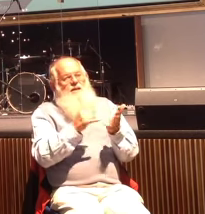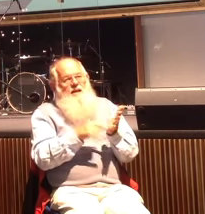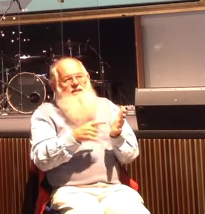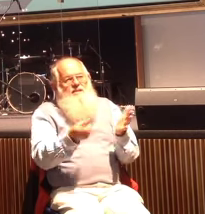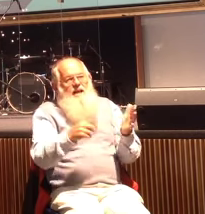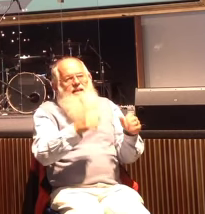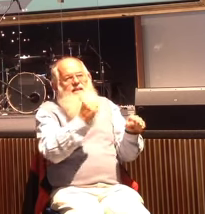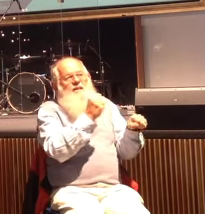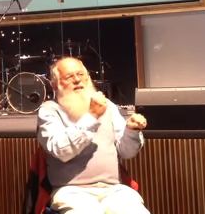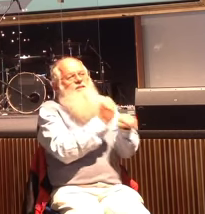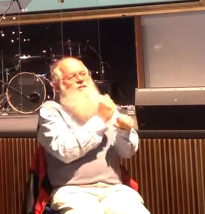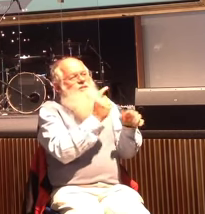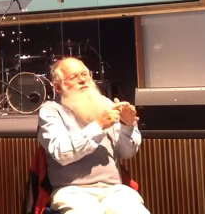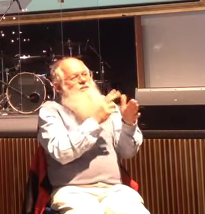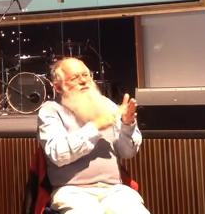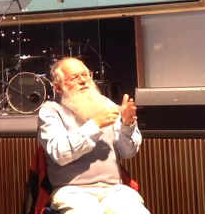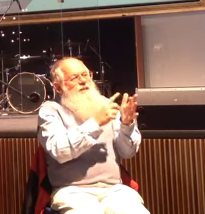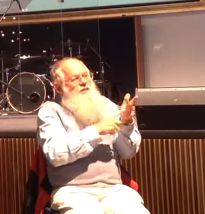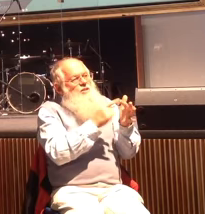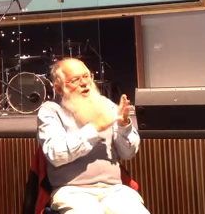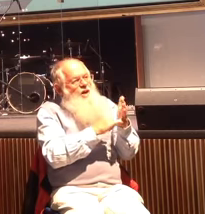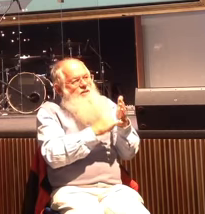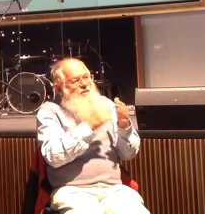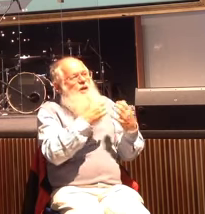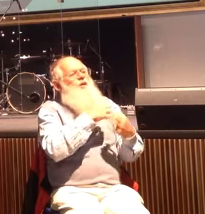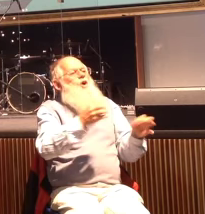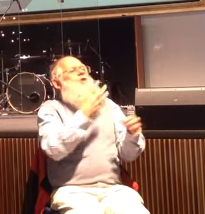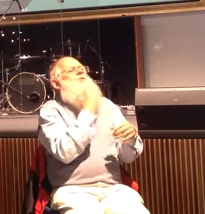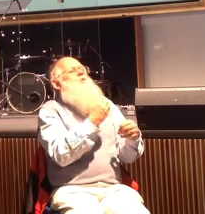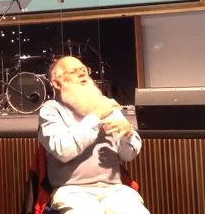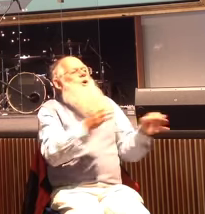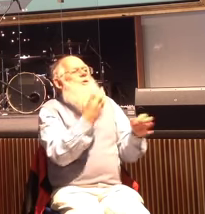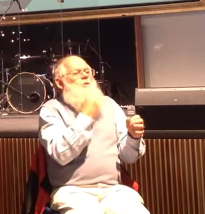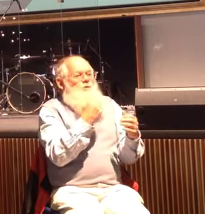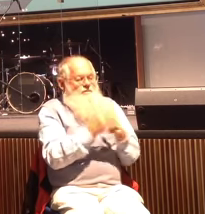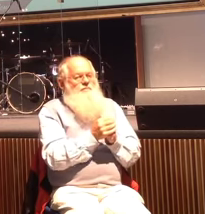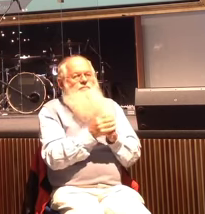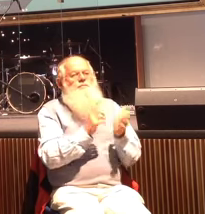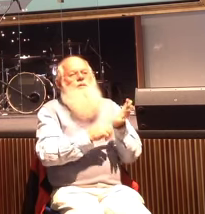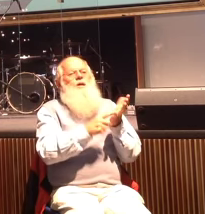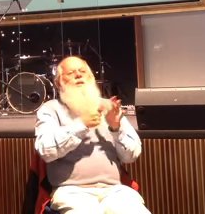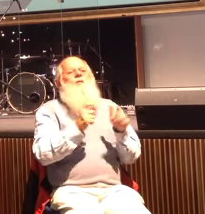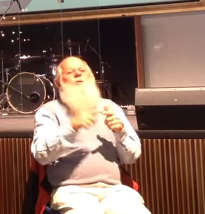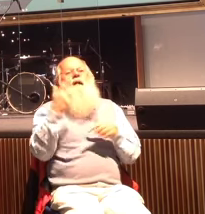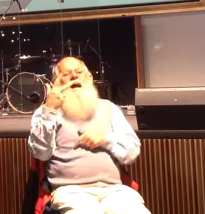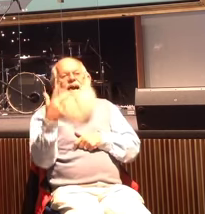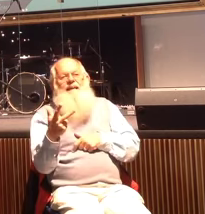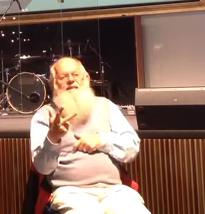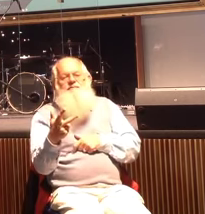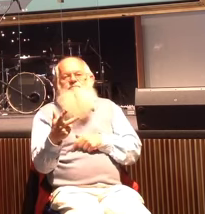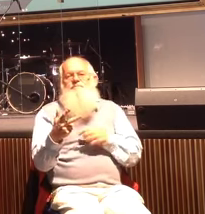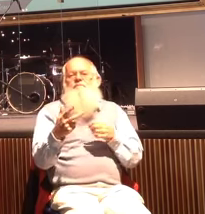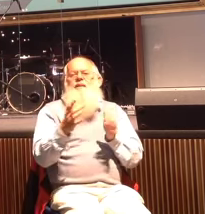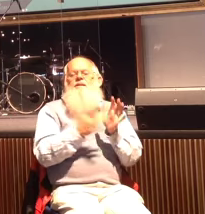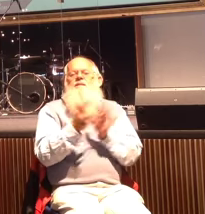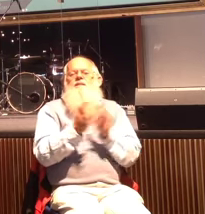inherited the kingdom of God through Christ as well. So in Luke chapter 8, Jesus' ministry, it's in